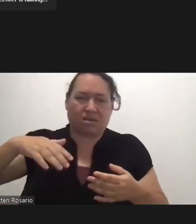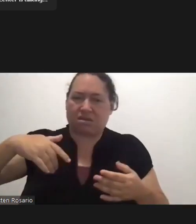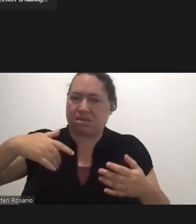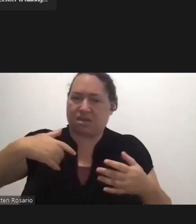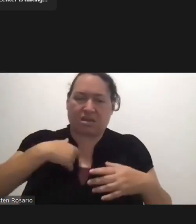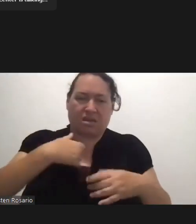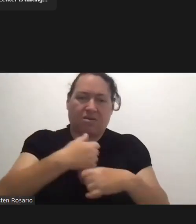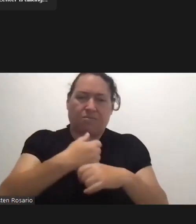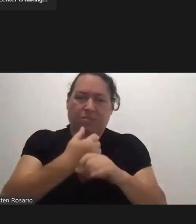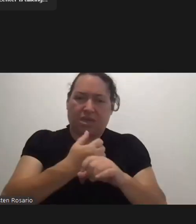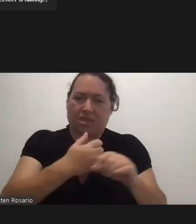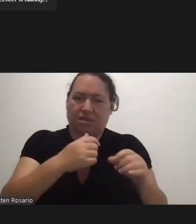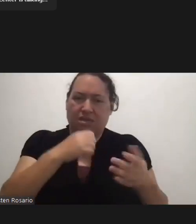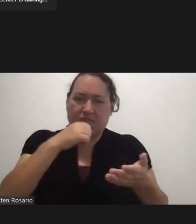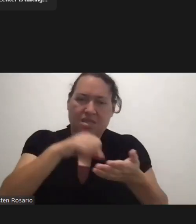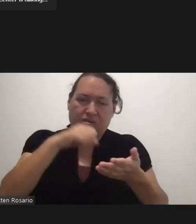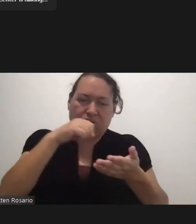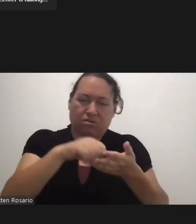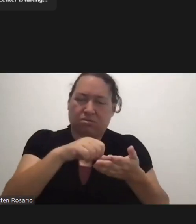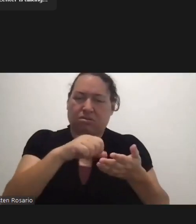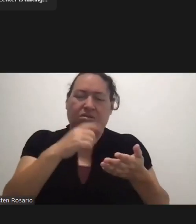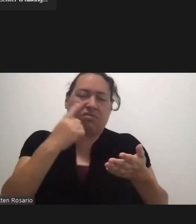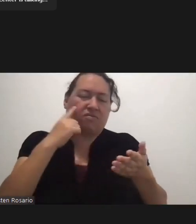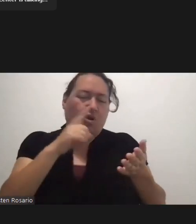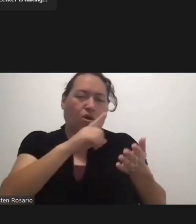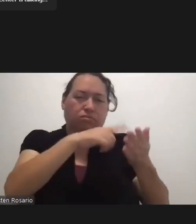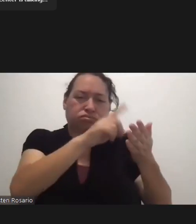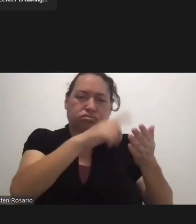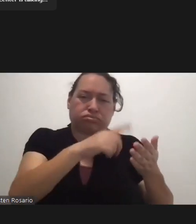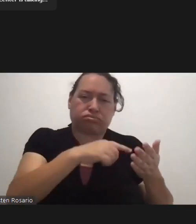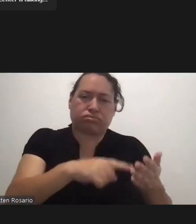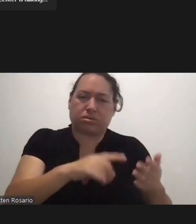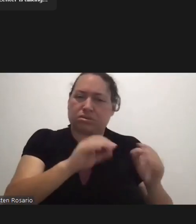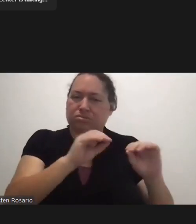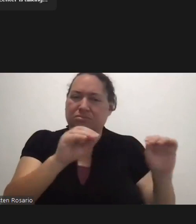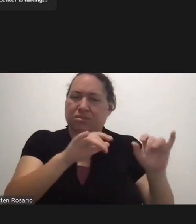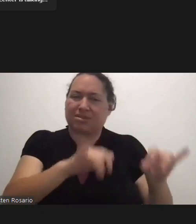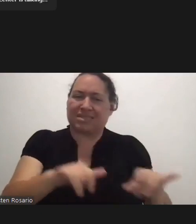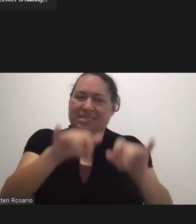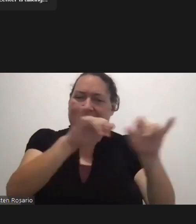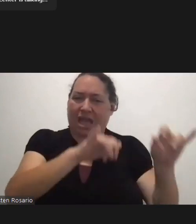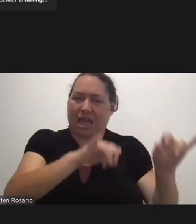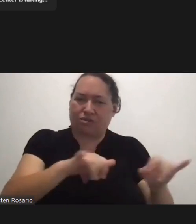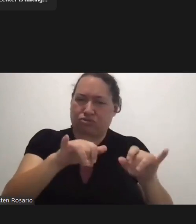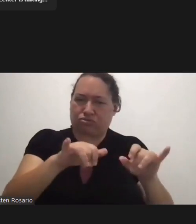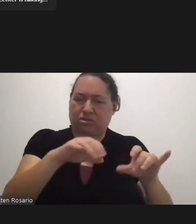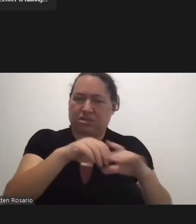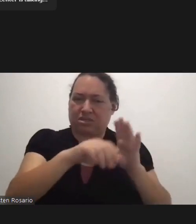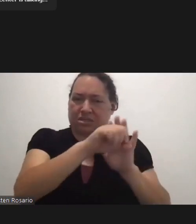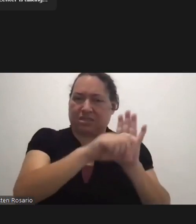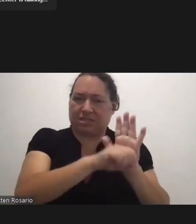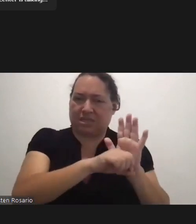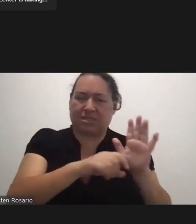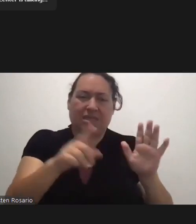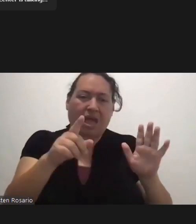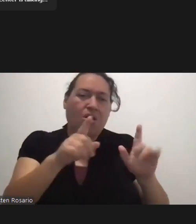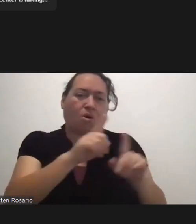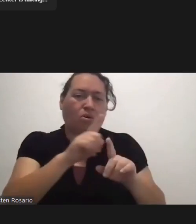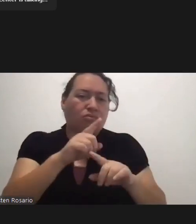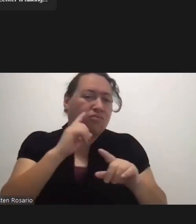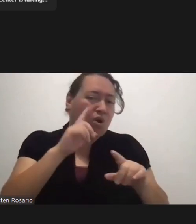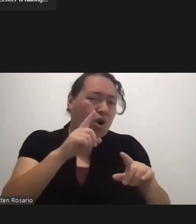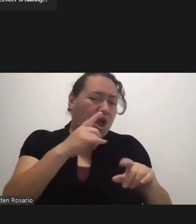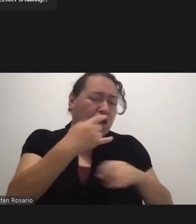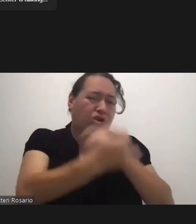Verification And There Is Still No Standard Form In The States Much Less Internationally And The